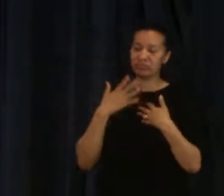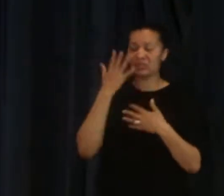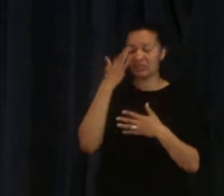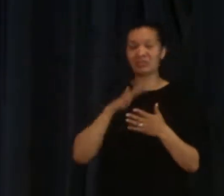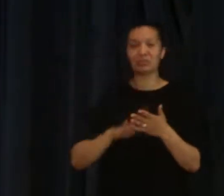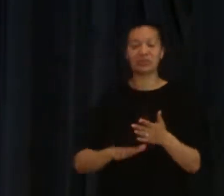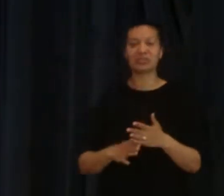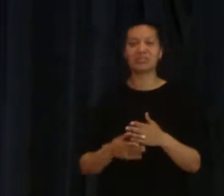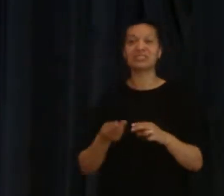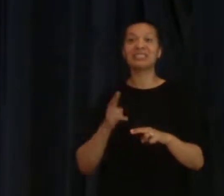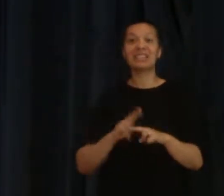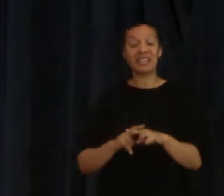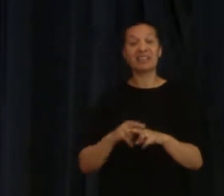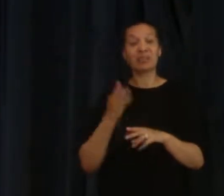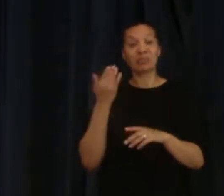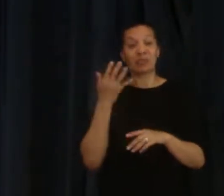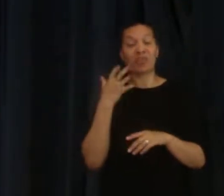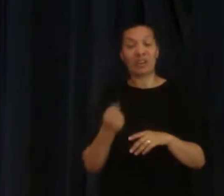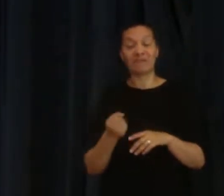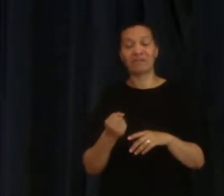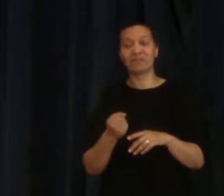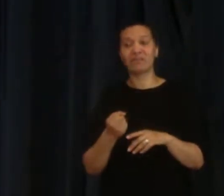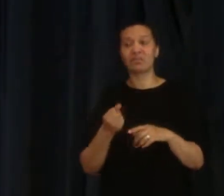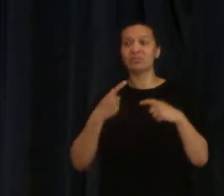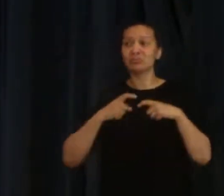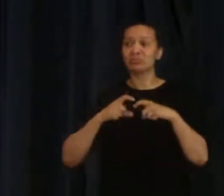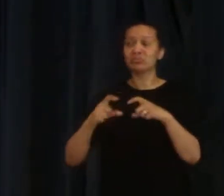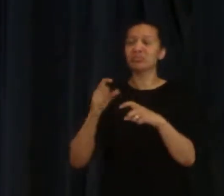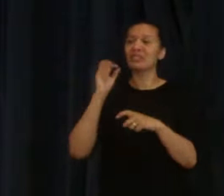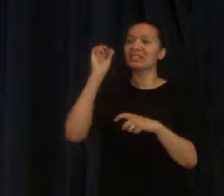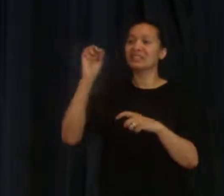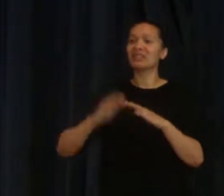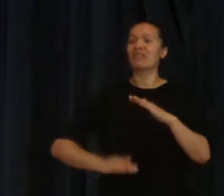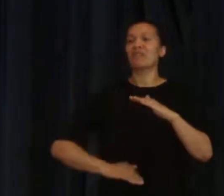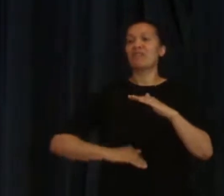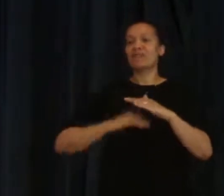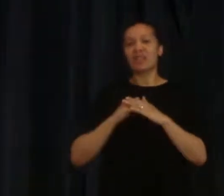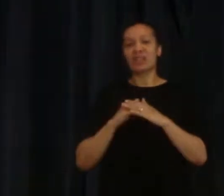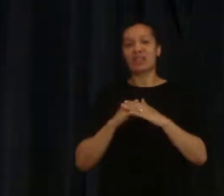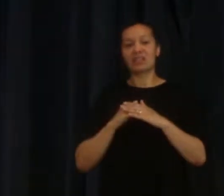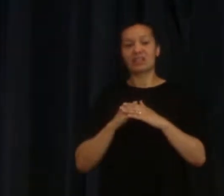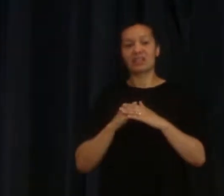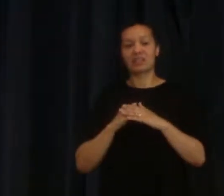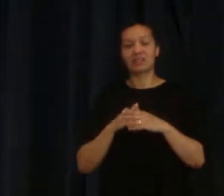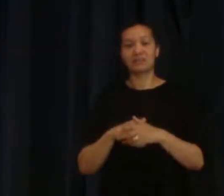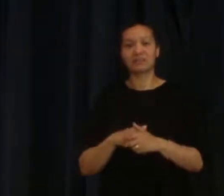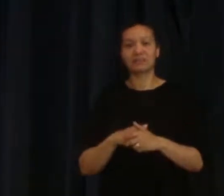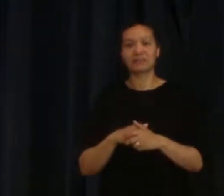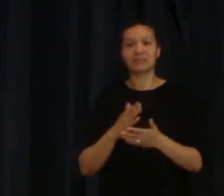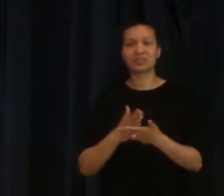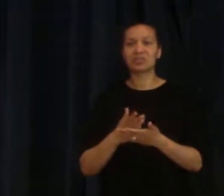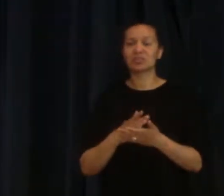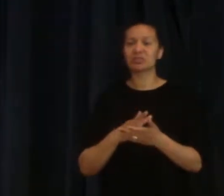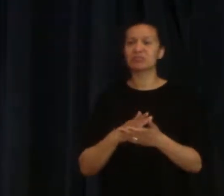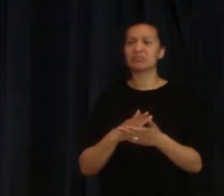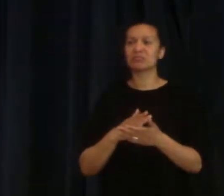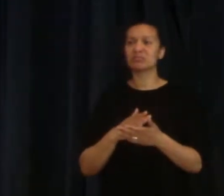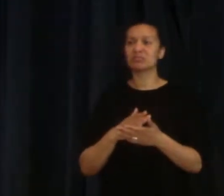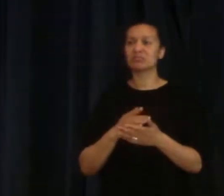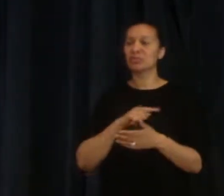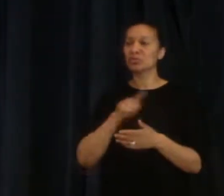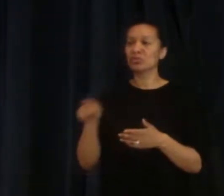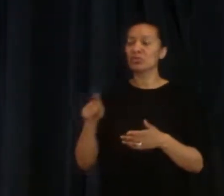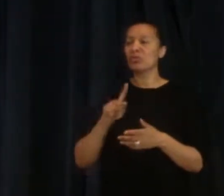be refilled with the Holy Spirit we need refilling I don't know about you but I have times in my